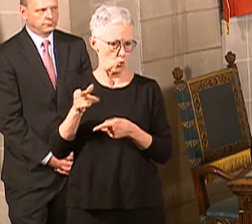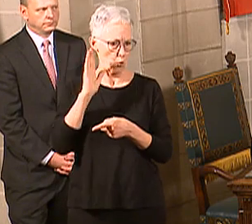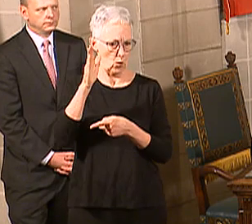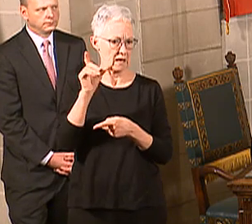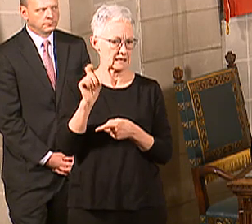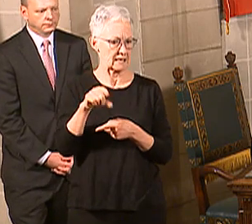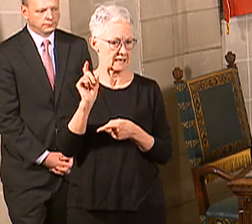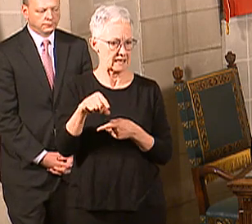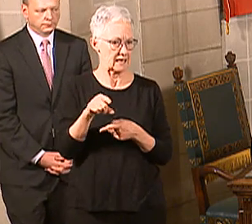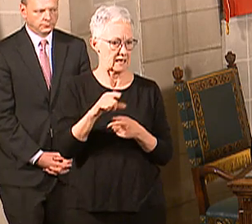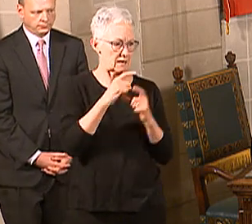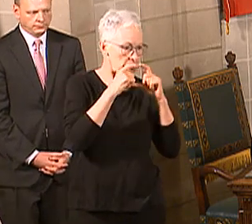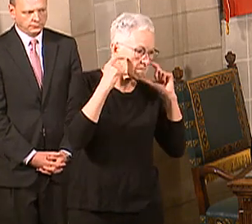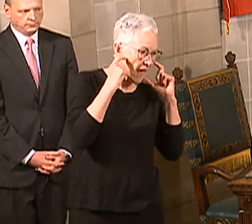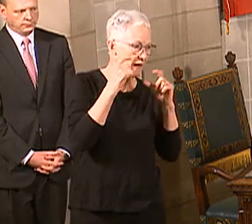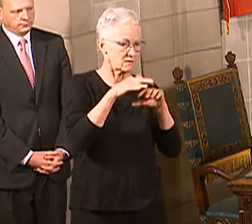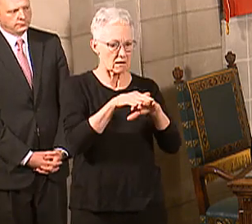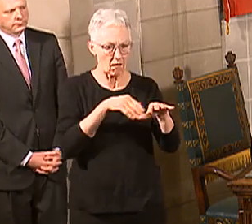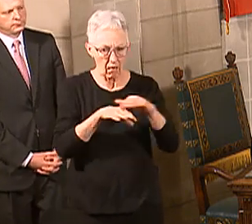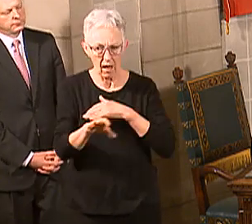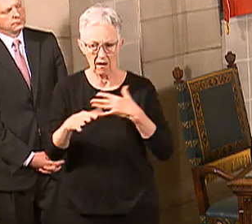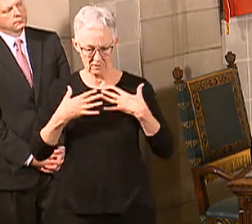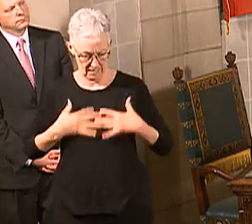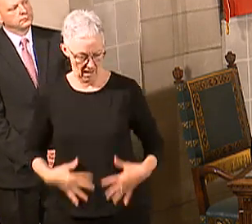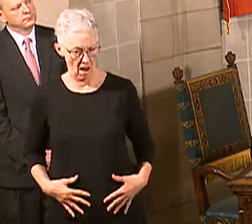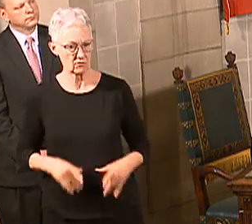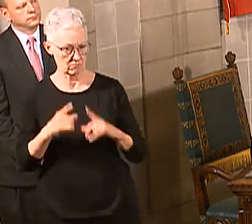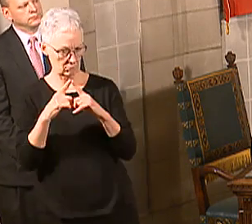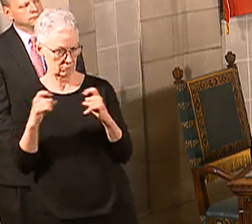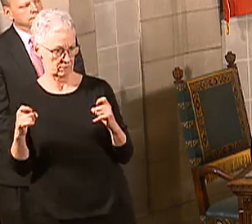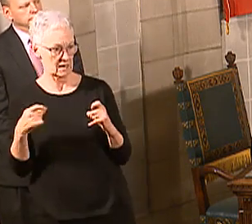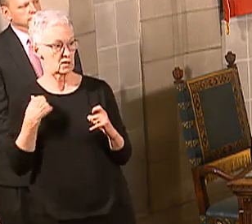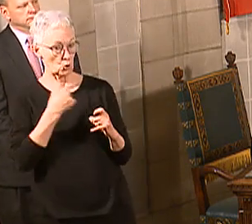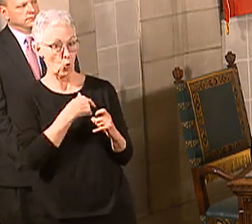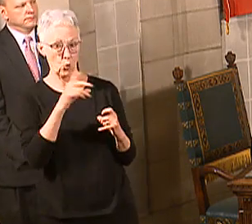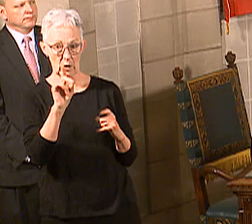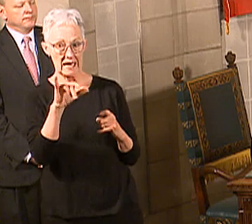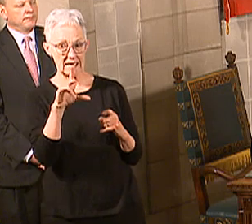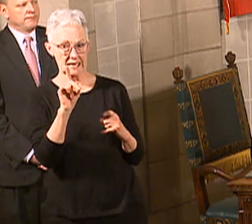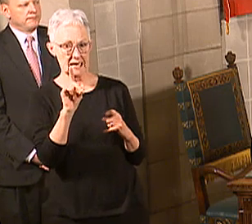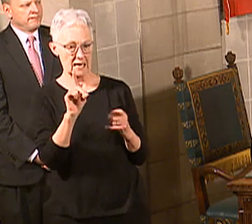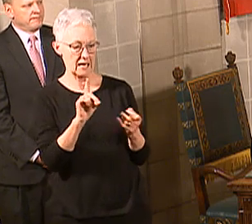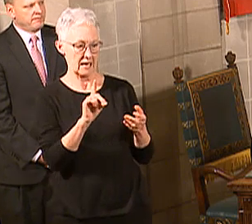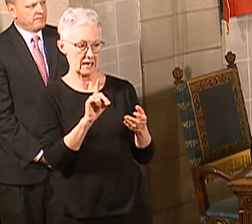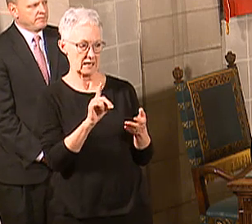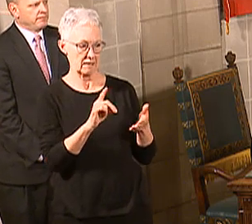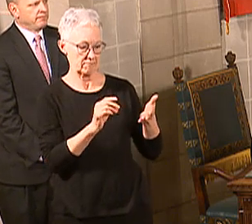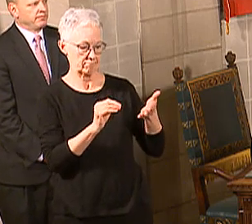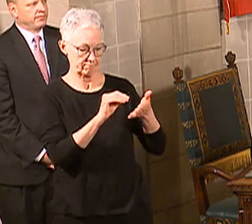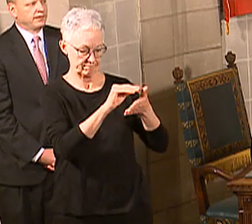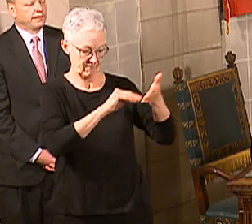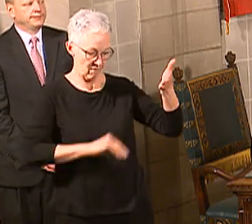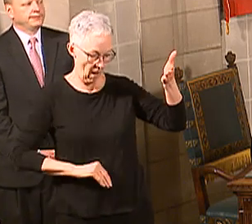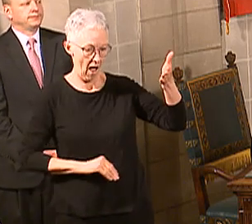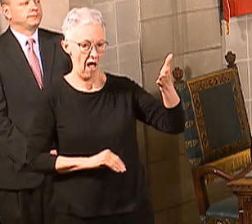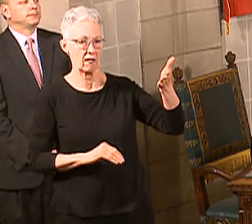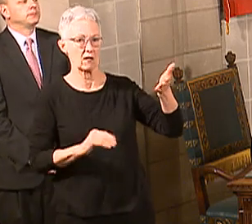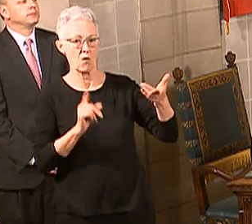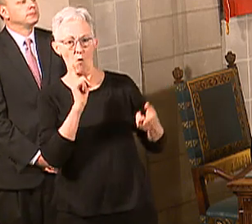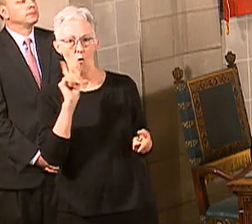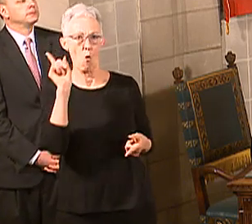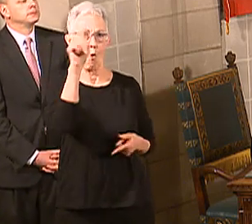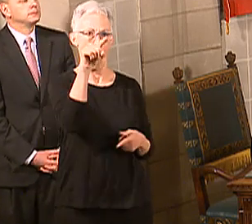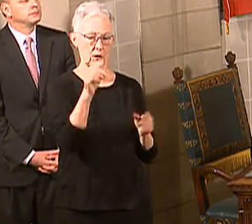At the same time, with the bill that was passed last week, we've placed purchase orders to buy more PPE. So we're working to be able to get that. Now, some of this